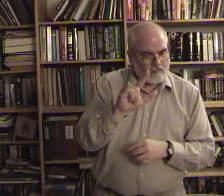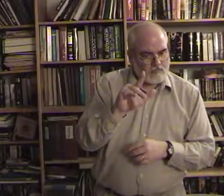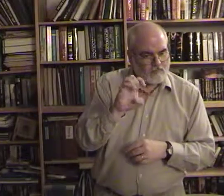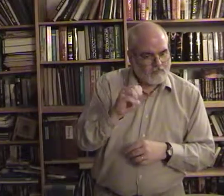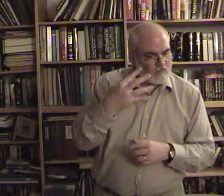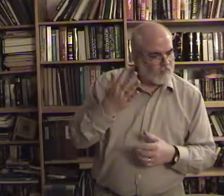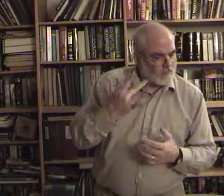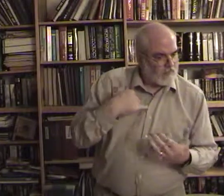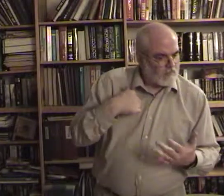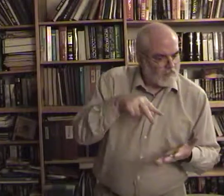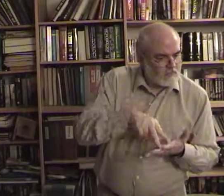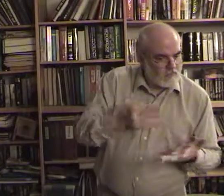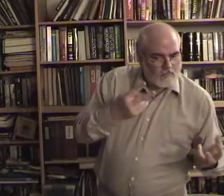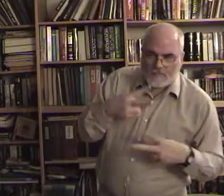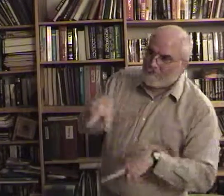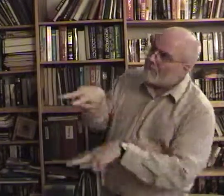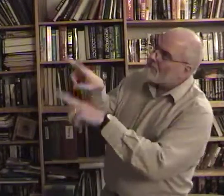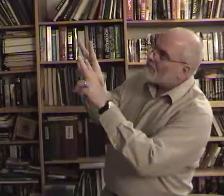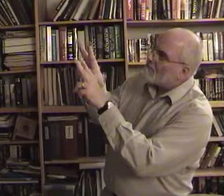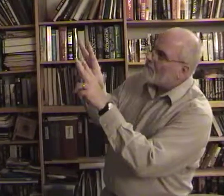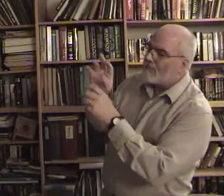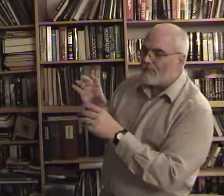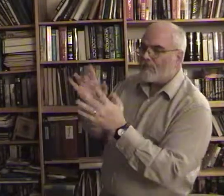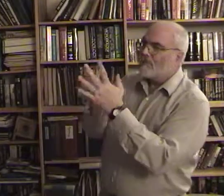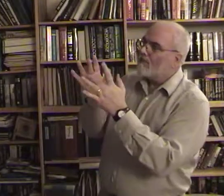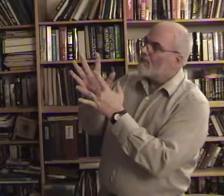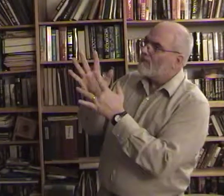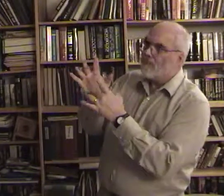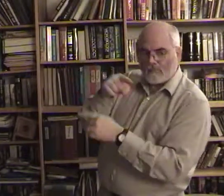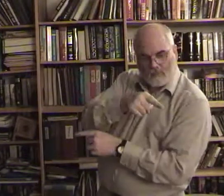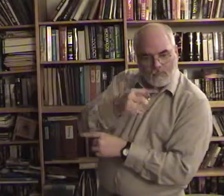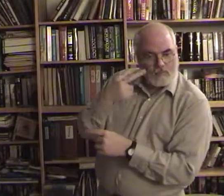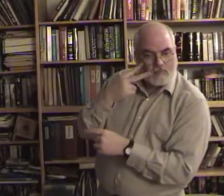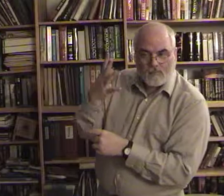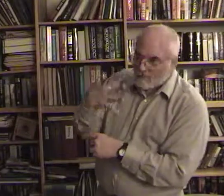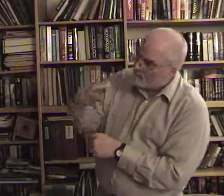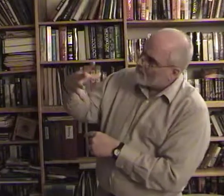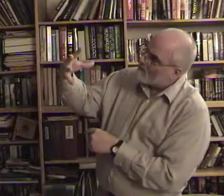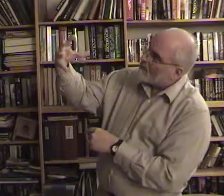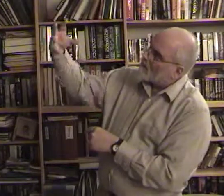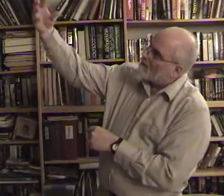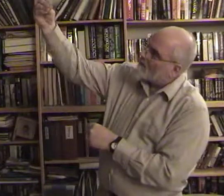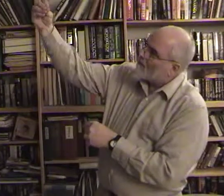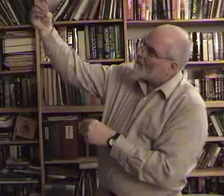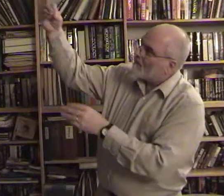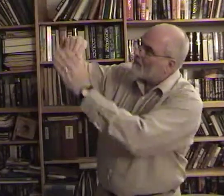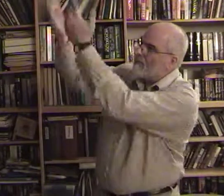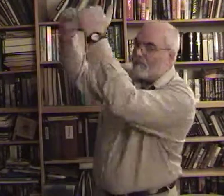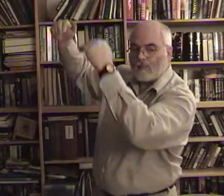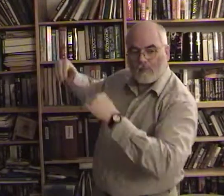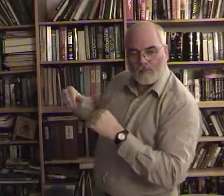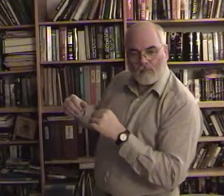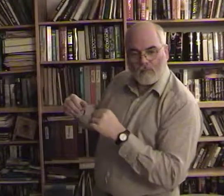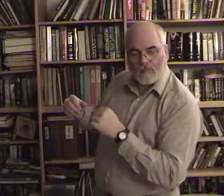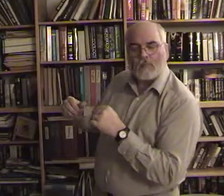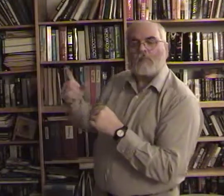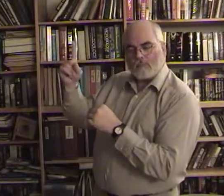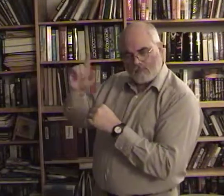into the sky? Jesus, when you saw it taken up from you into heaven, will come back